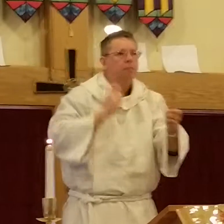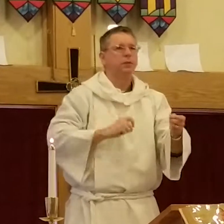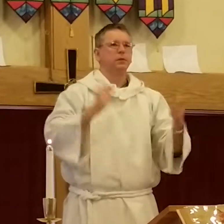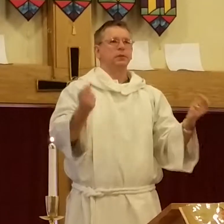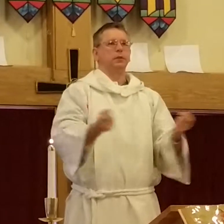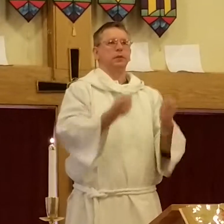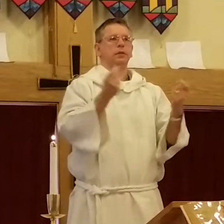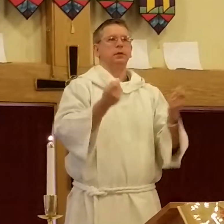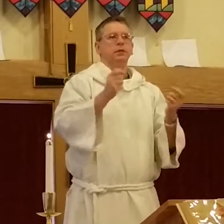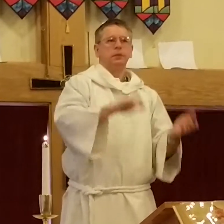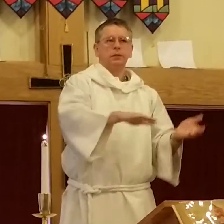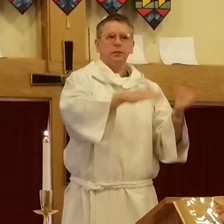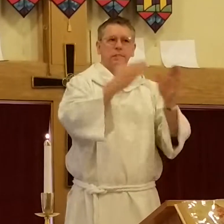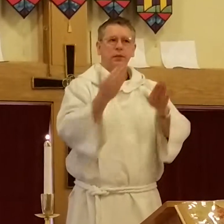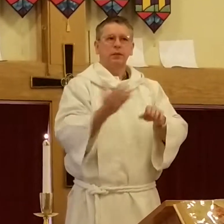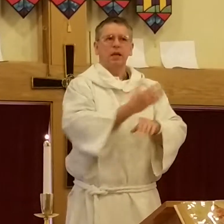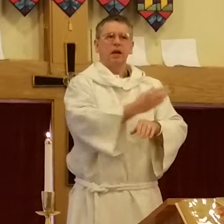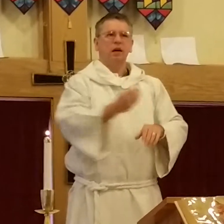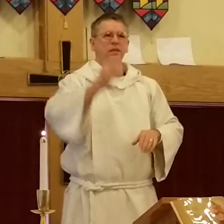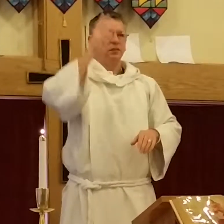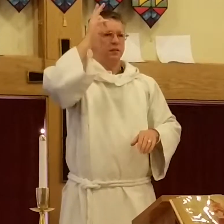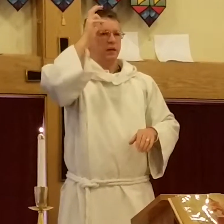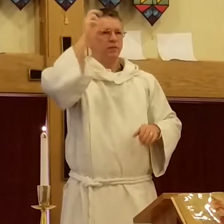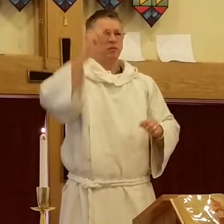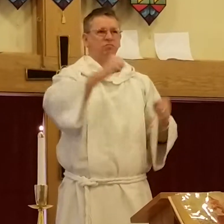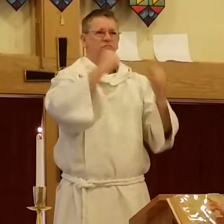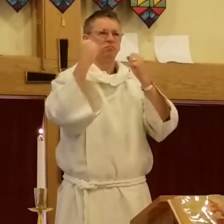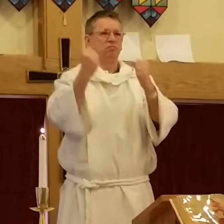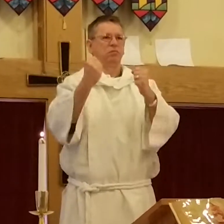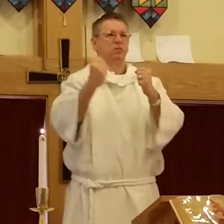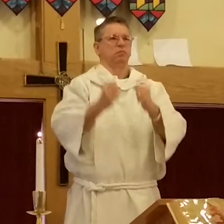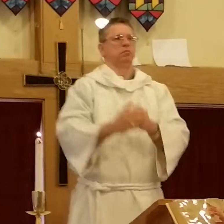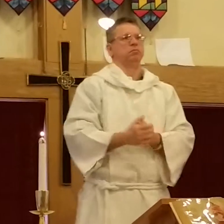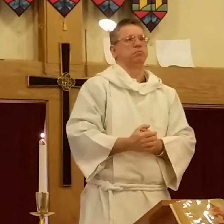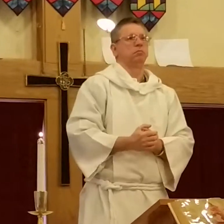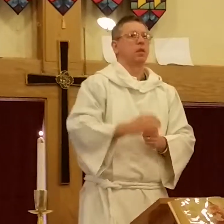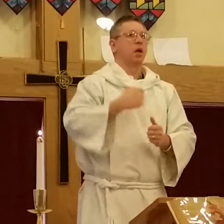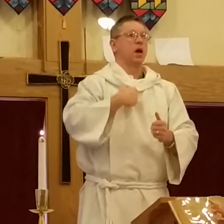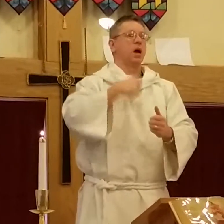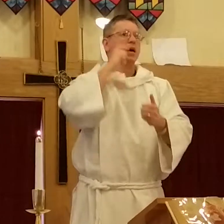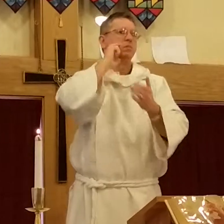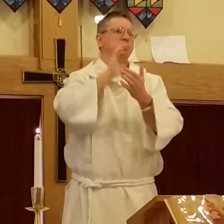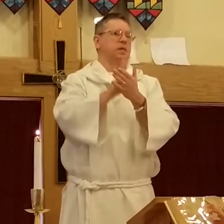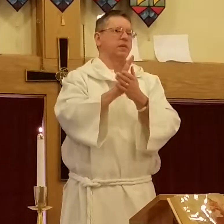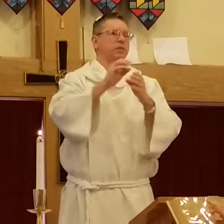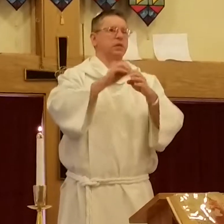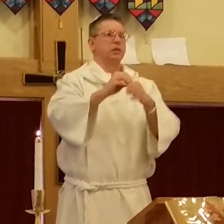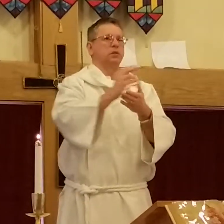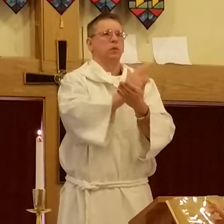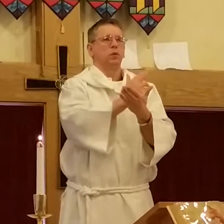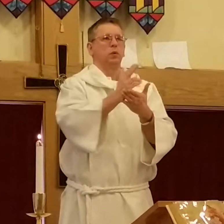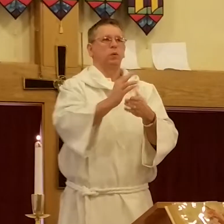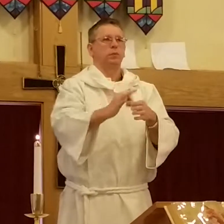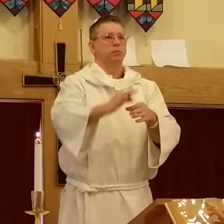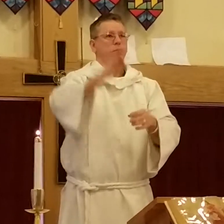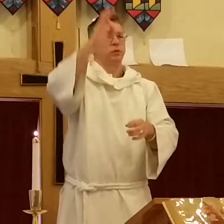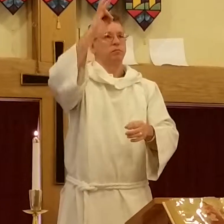death, and the devil's power. I believe in the Holy Spirit.